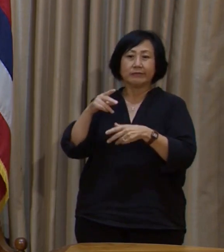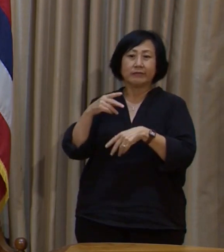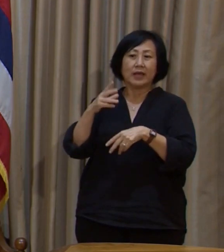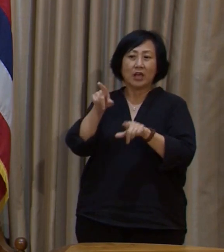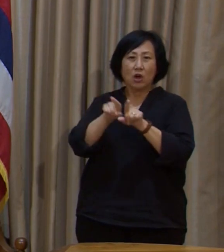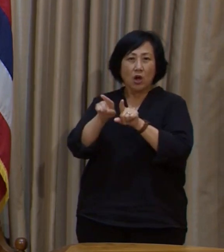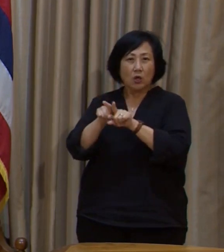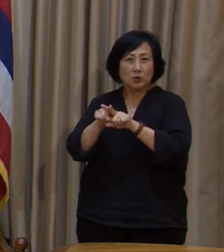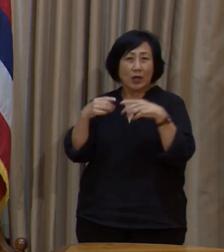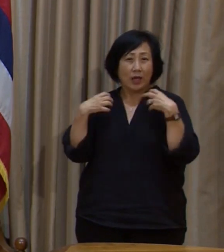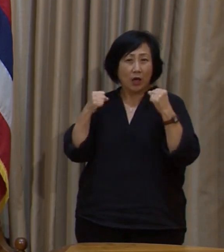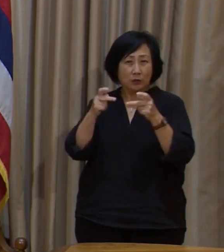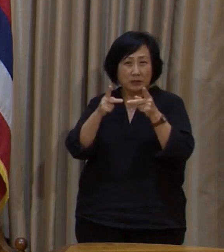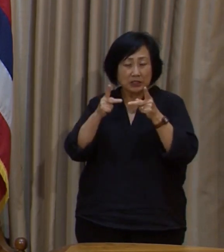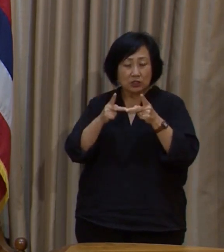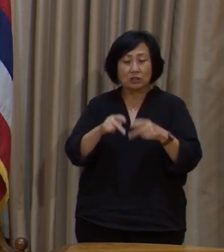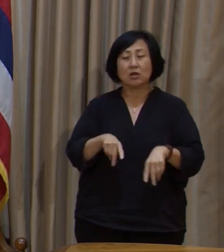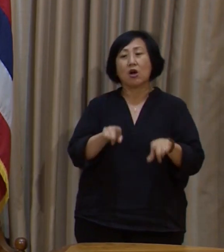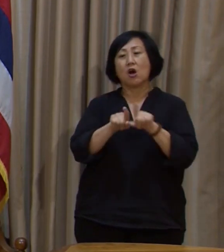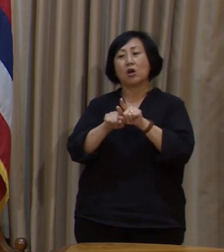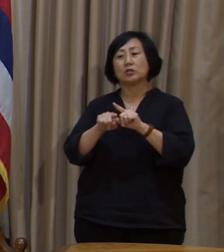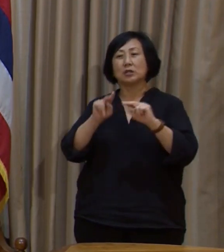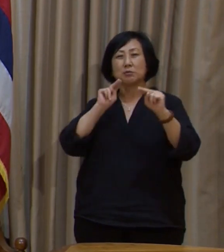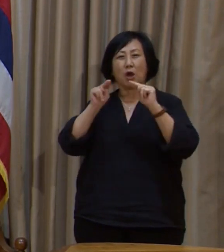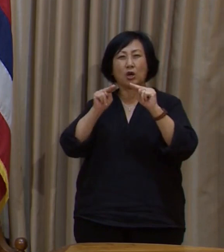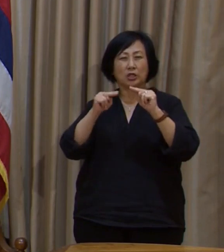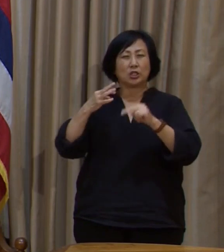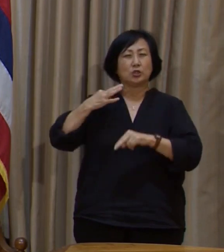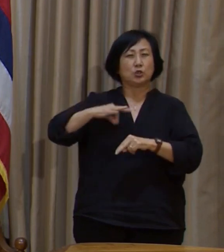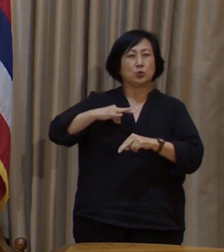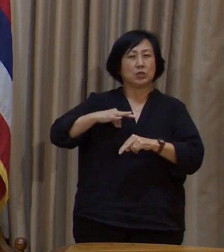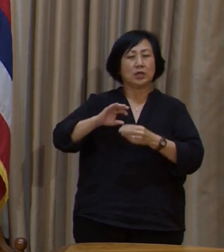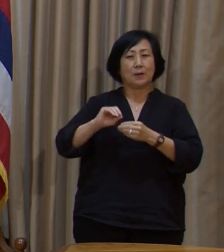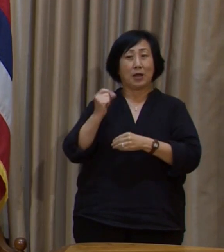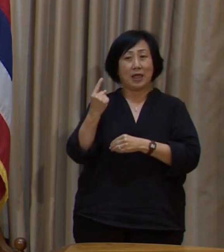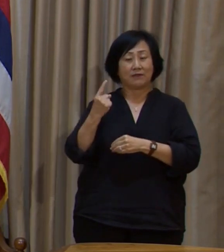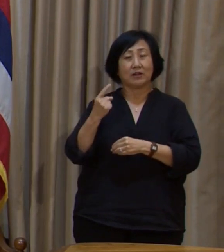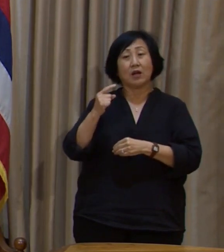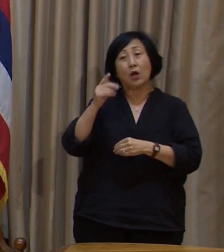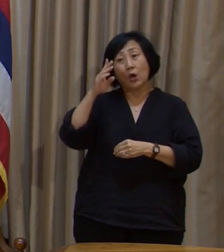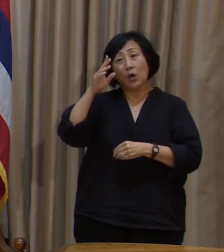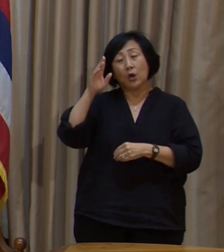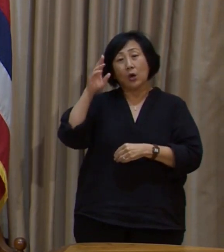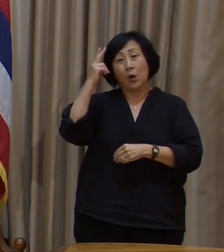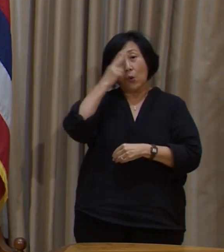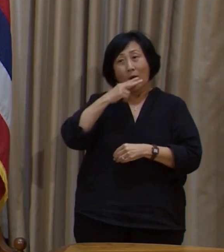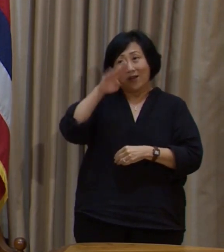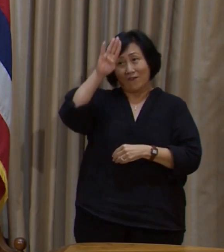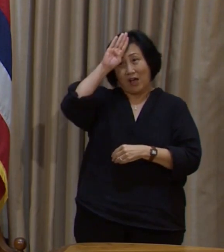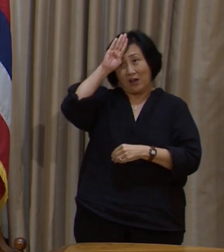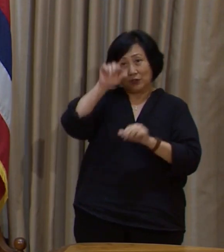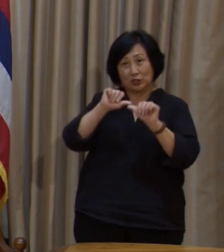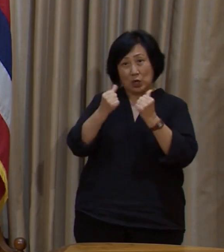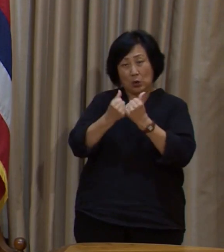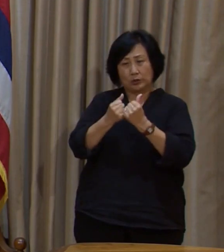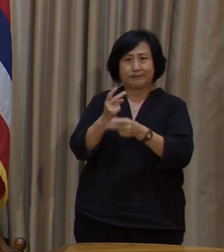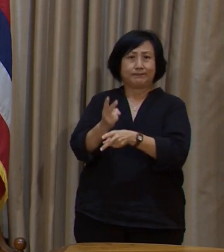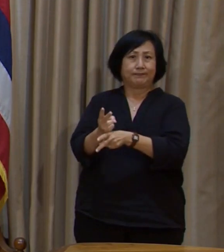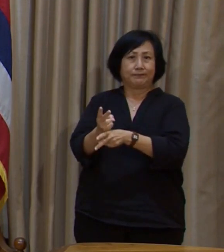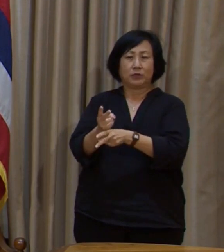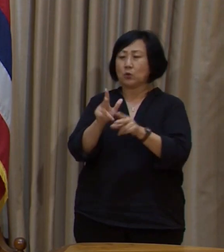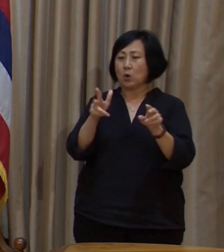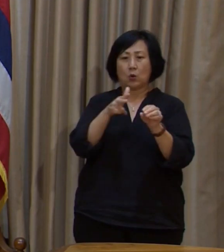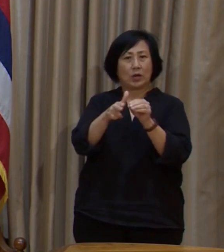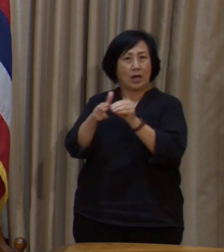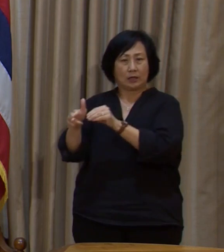and Health Positions, and Bargaining Unit 11, Hawaii Firefighters Association. And the